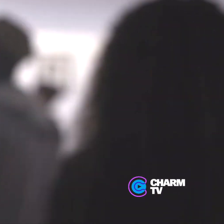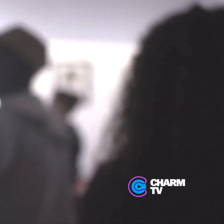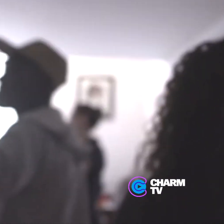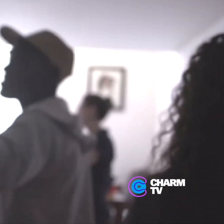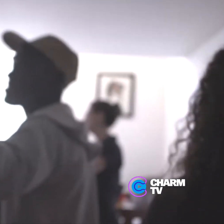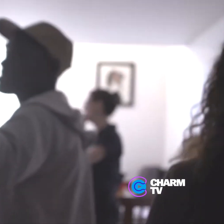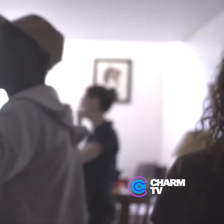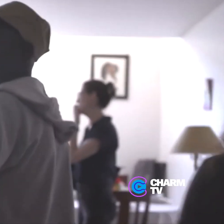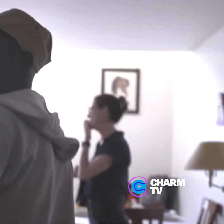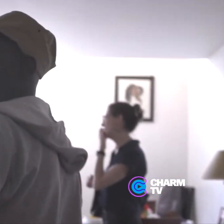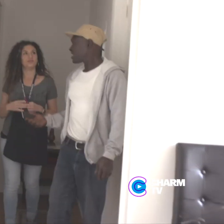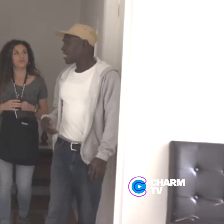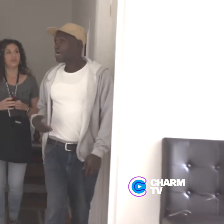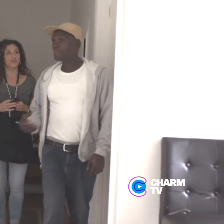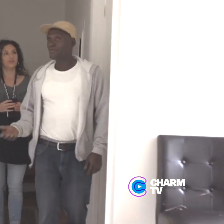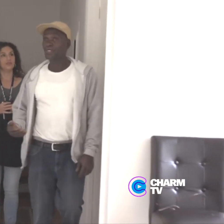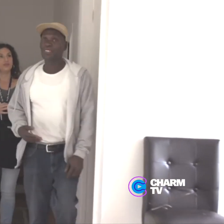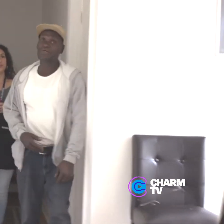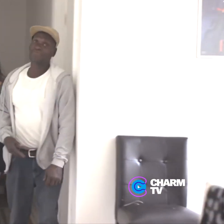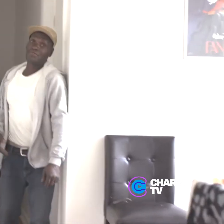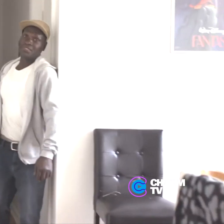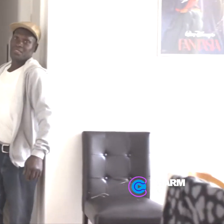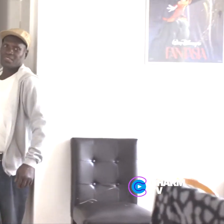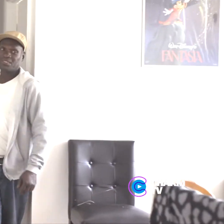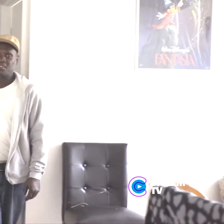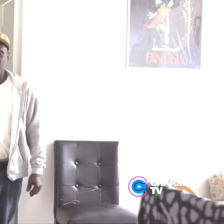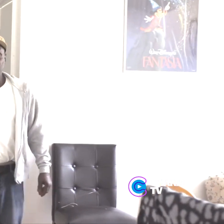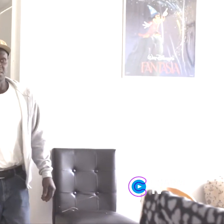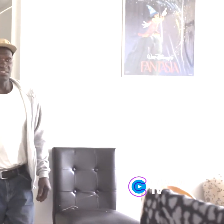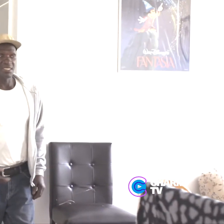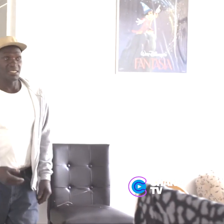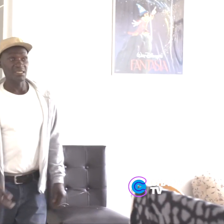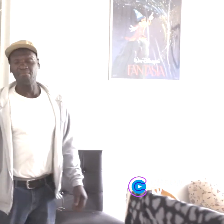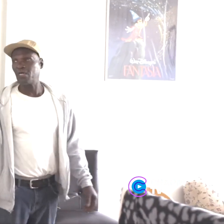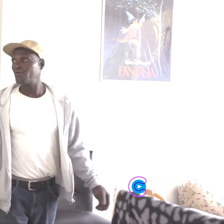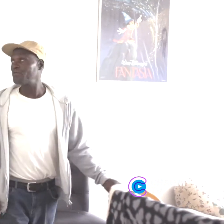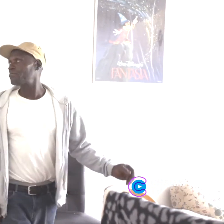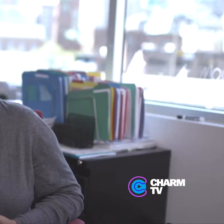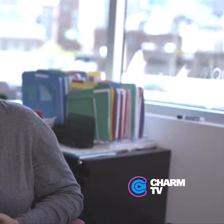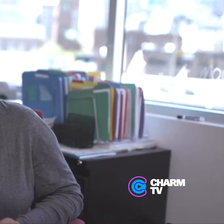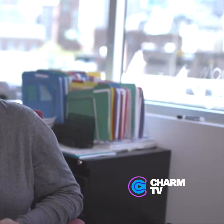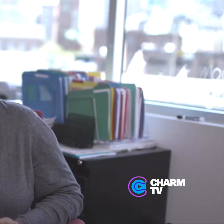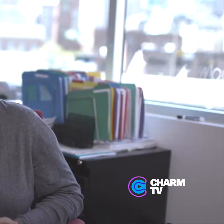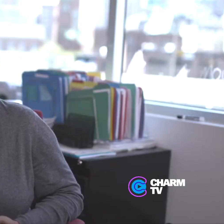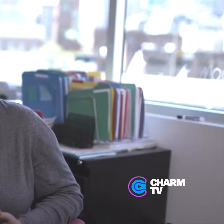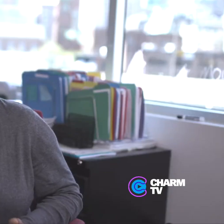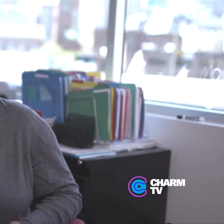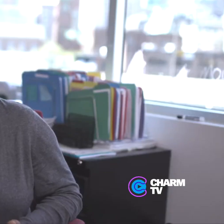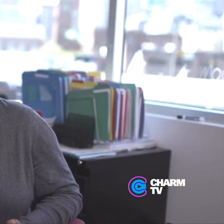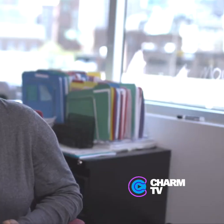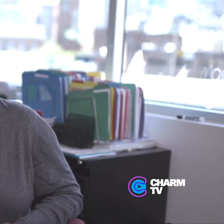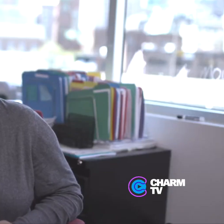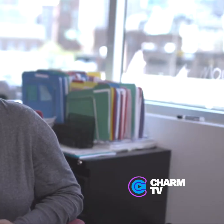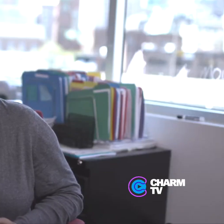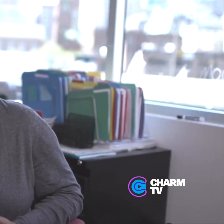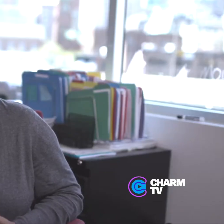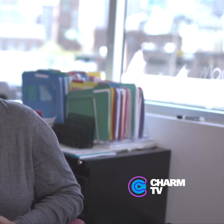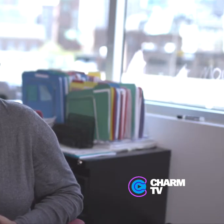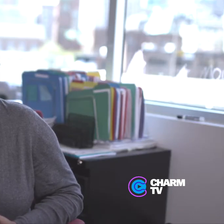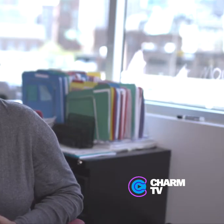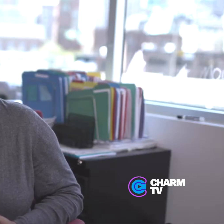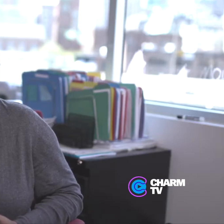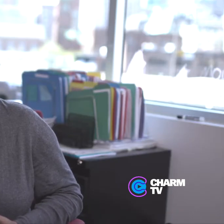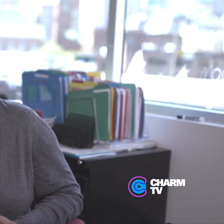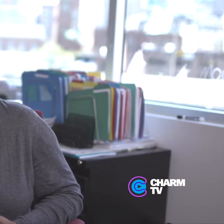and you can get it. We know that the vast majority of people that are coming to us, if homelessness is the only traumatic